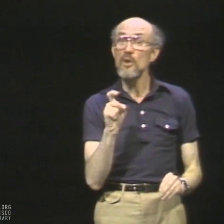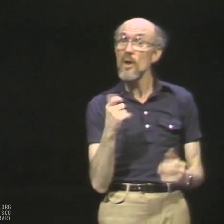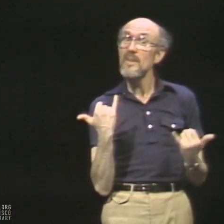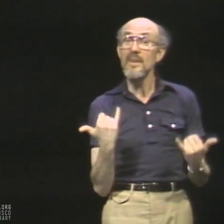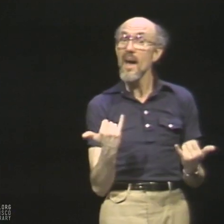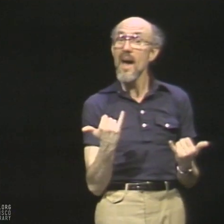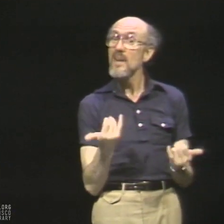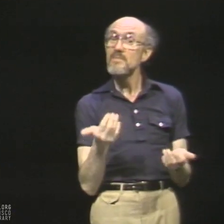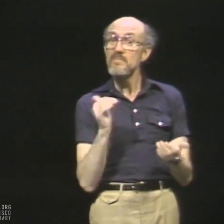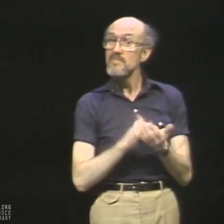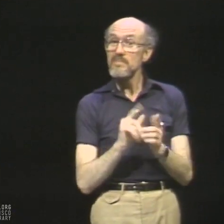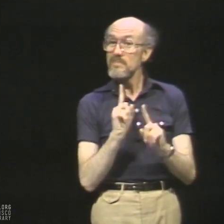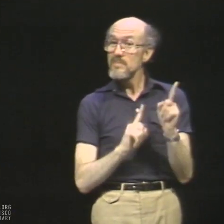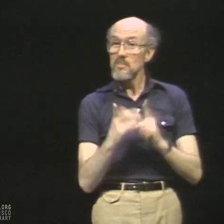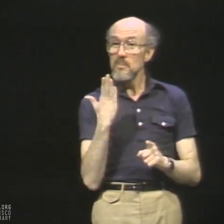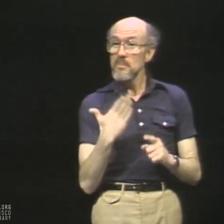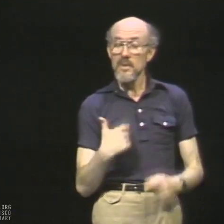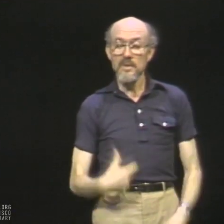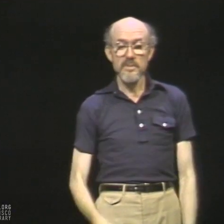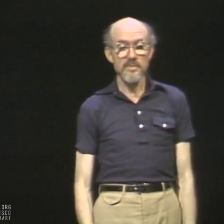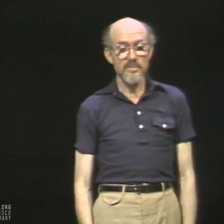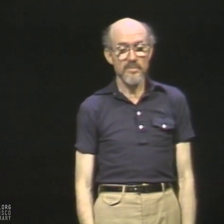So, I should sign it this way.